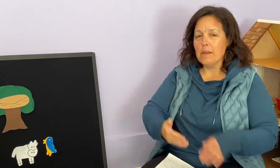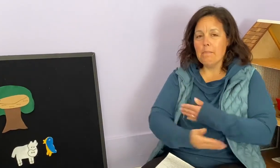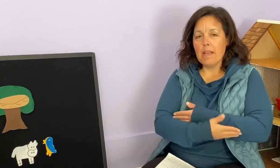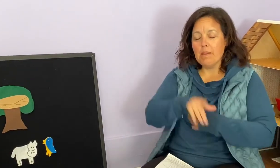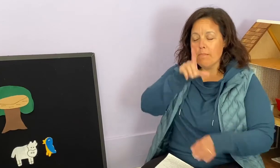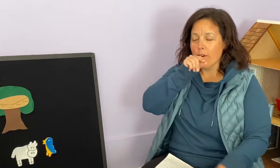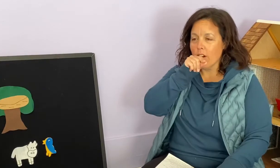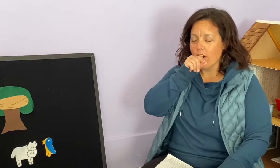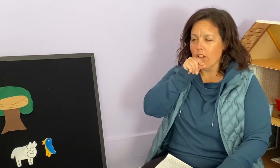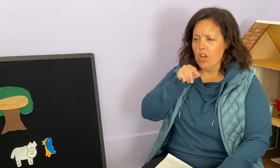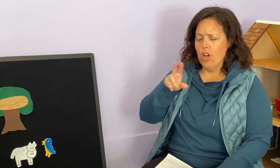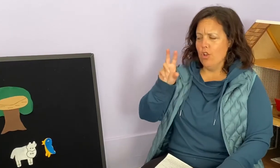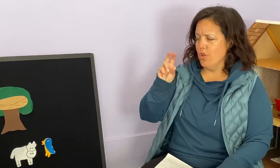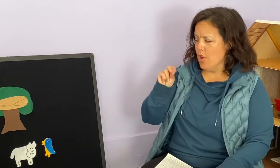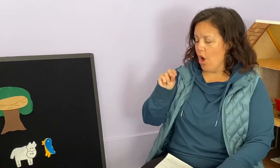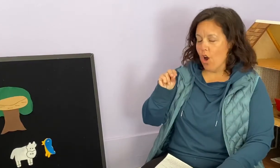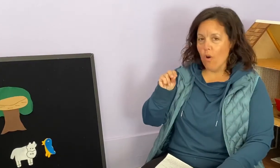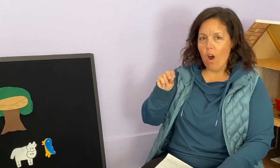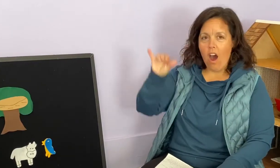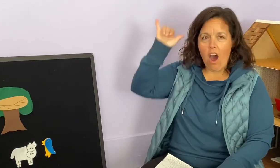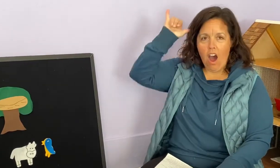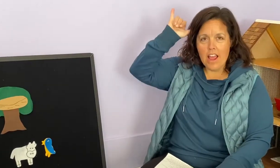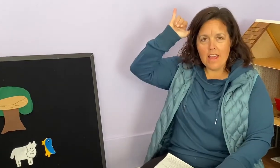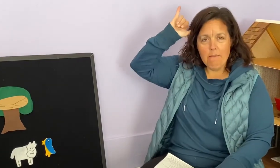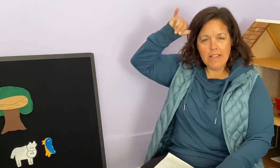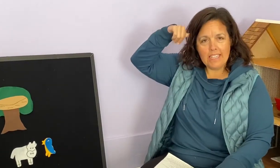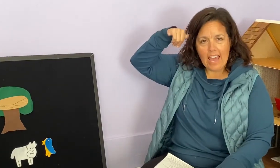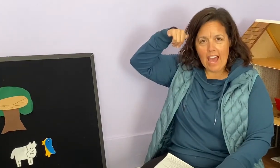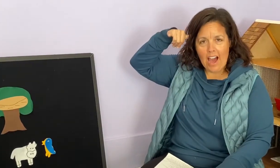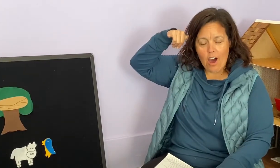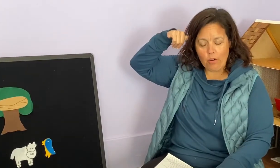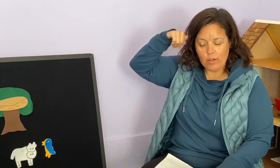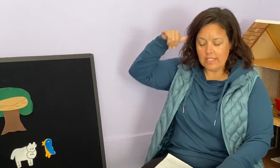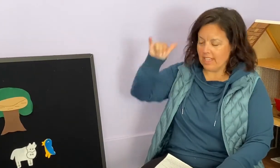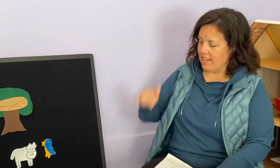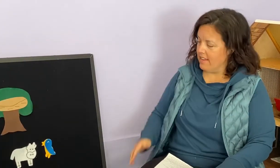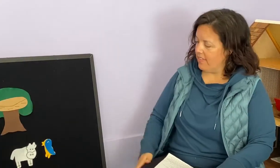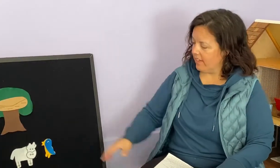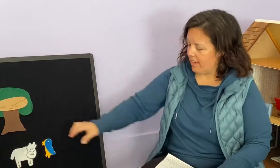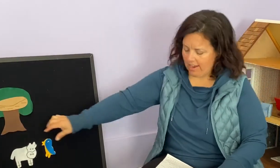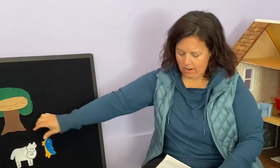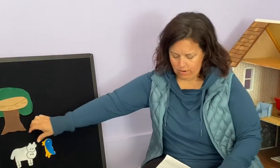baby bird. No, I am a cow. Said the cow.